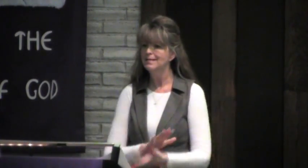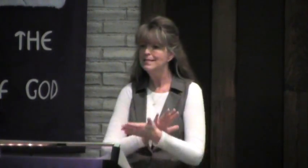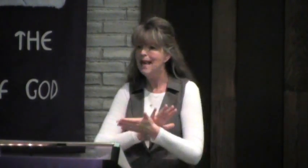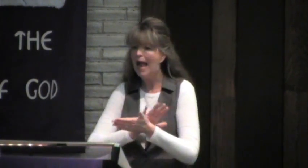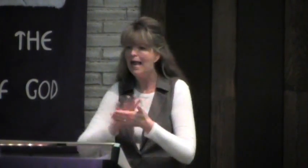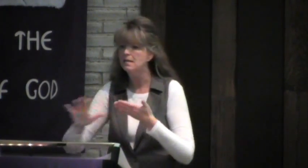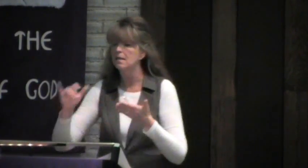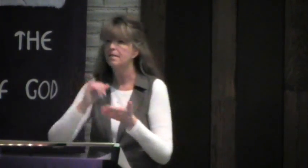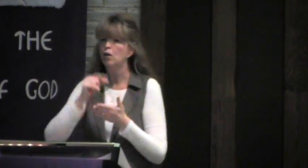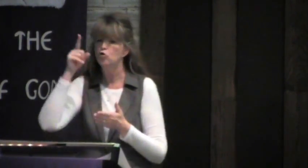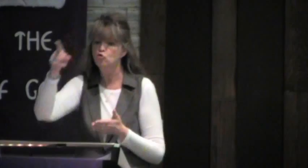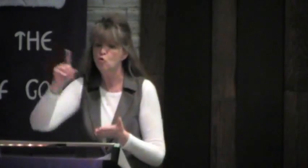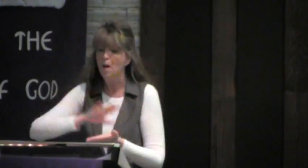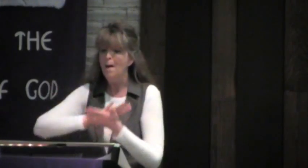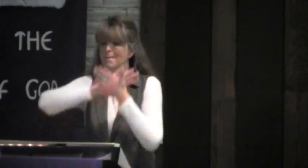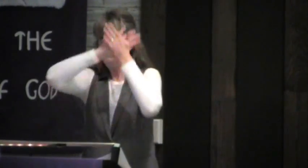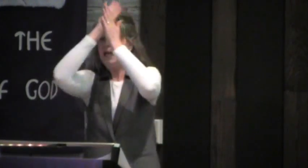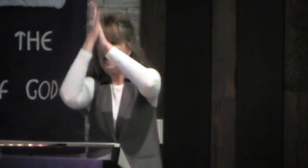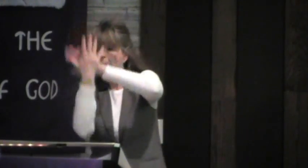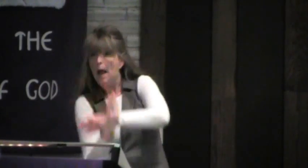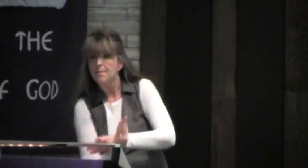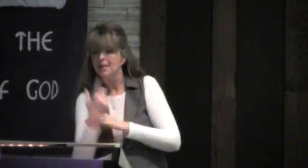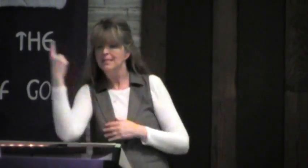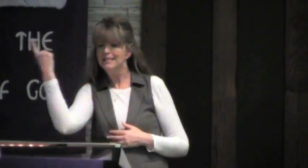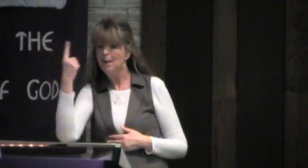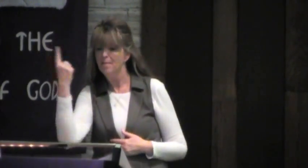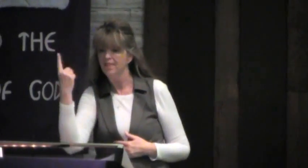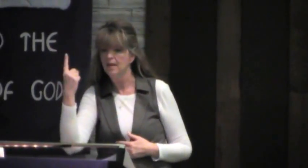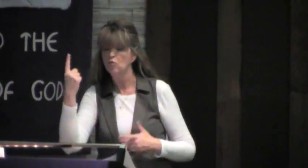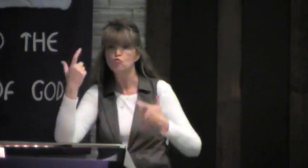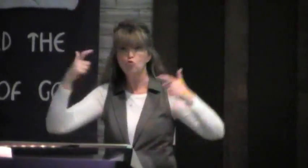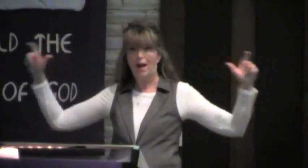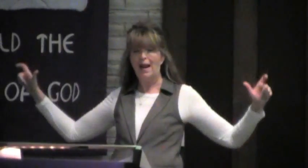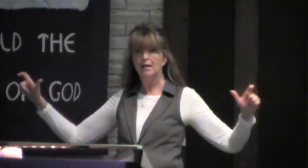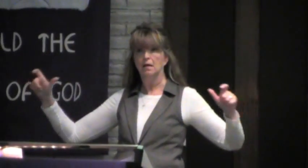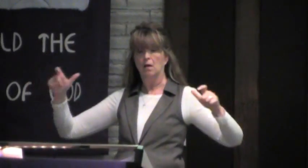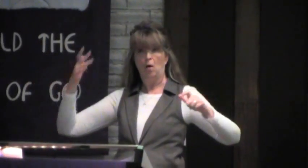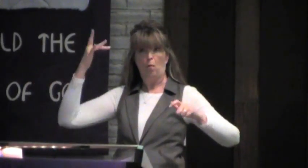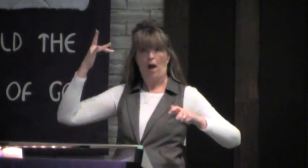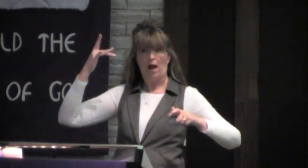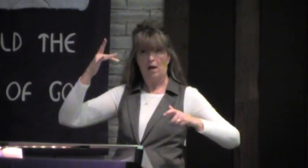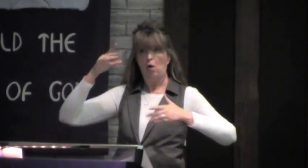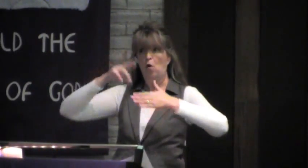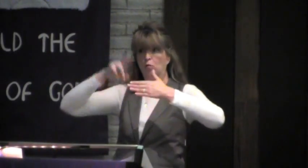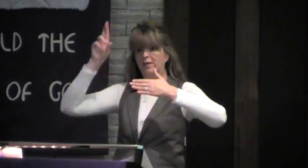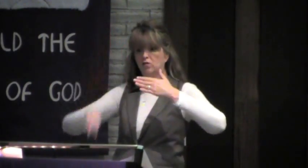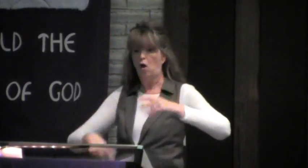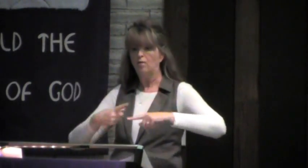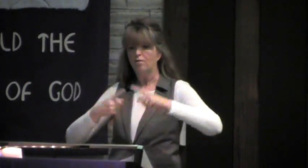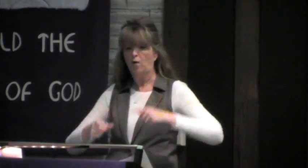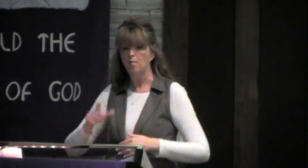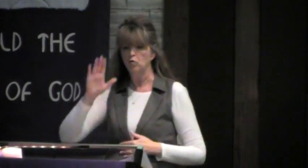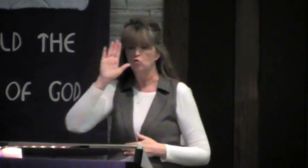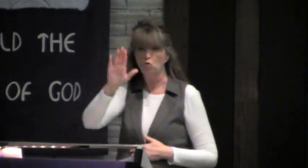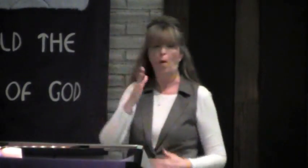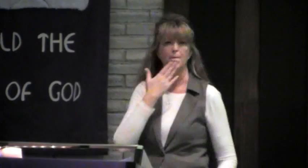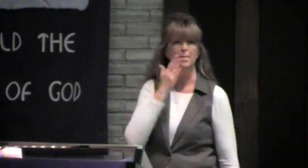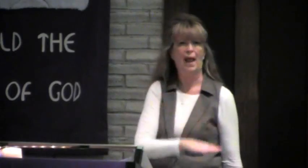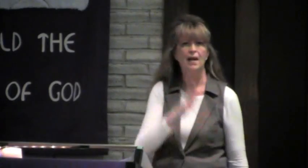clearly. And it's so nice that you can become something greater. And that's a